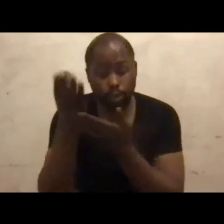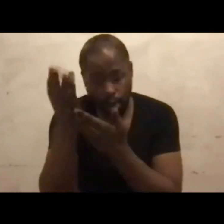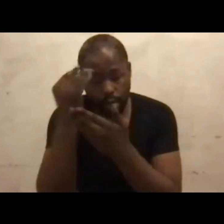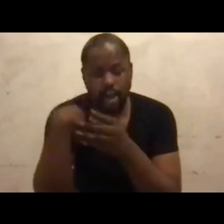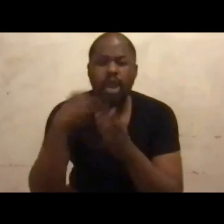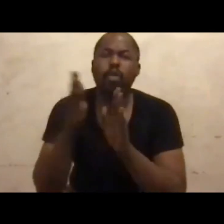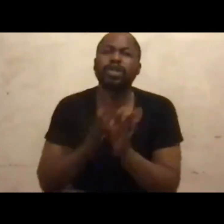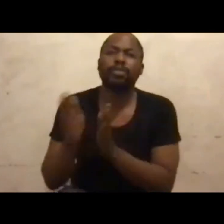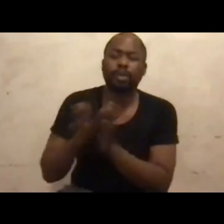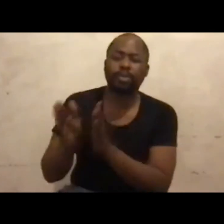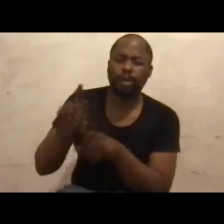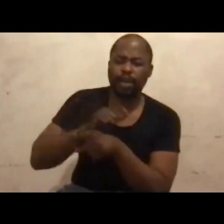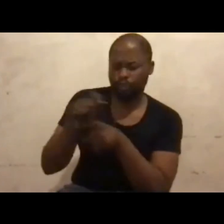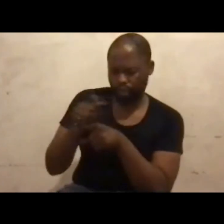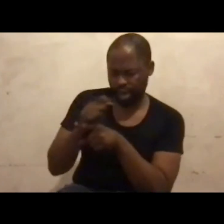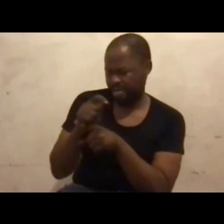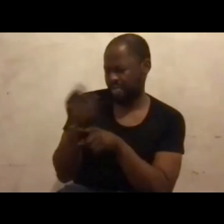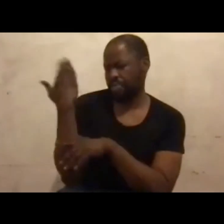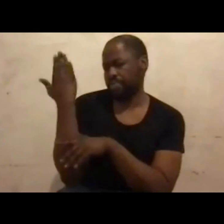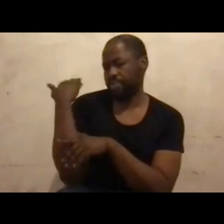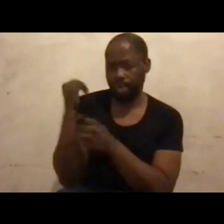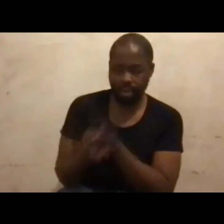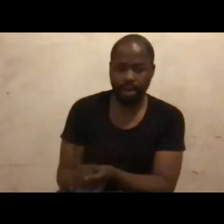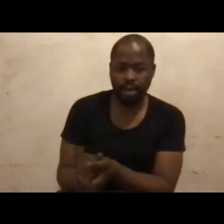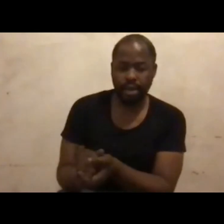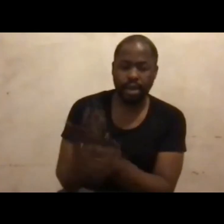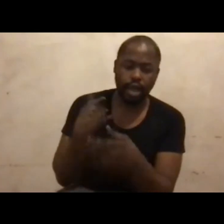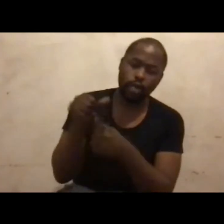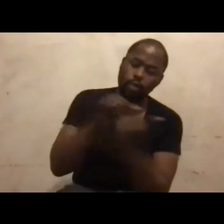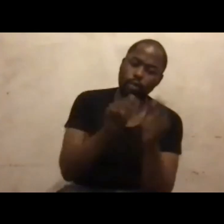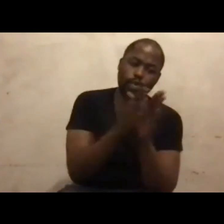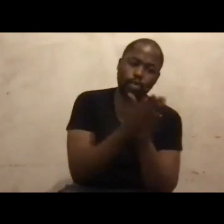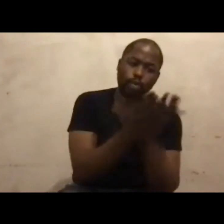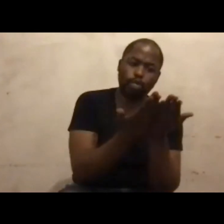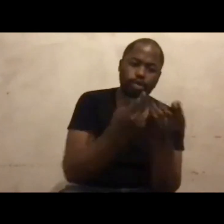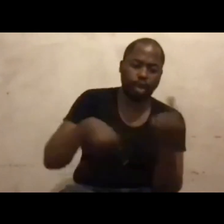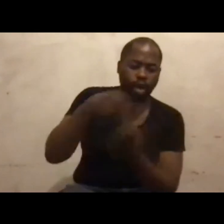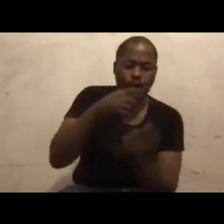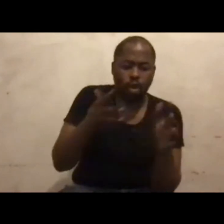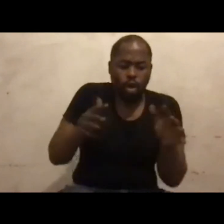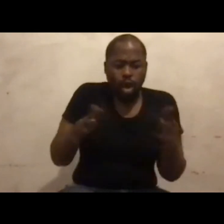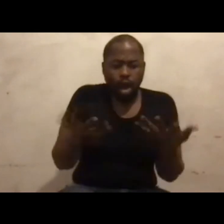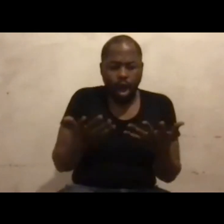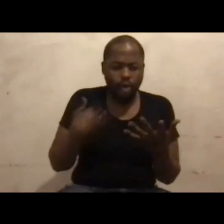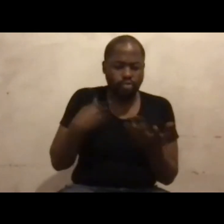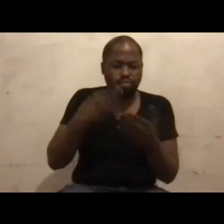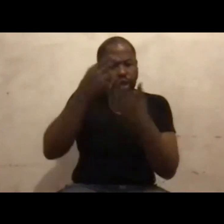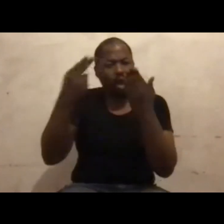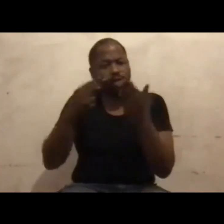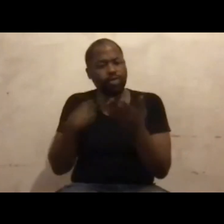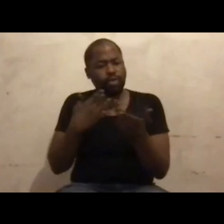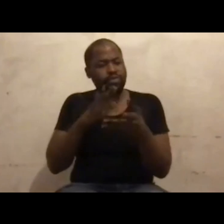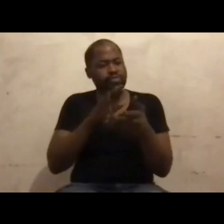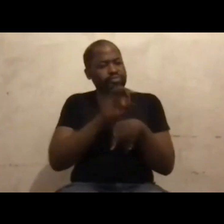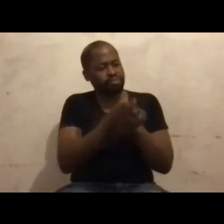training the other day and I sort of went back into books around what is the art of persuasion because that's what advocacy is. It's the